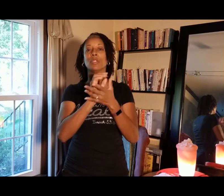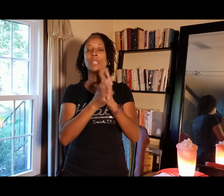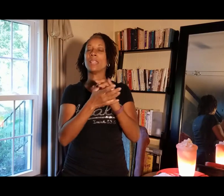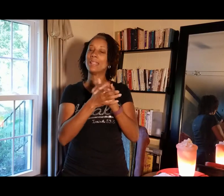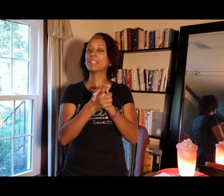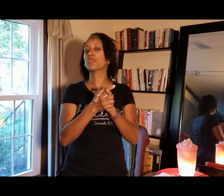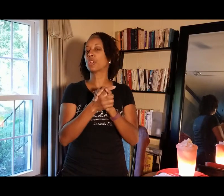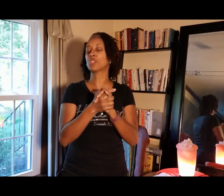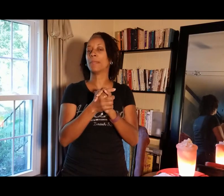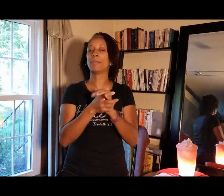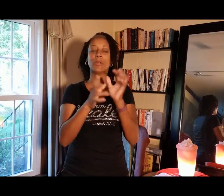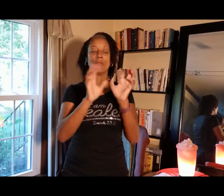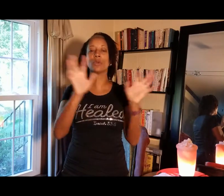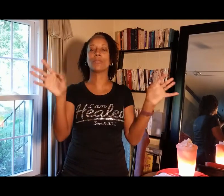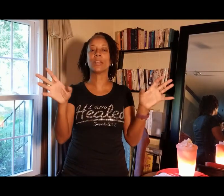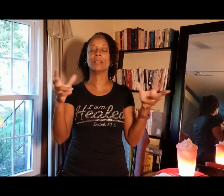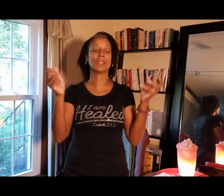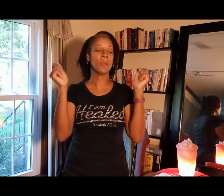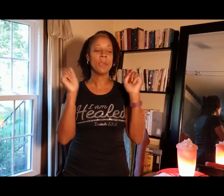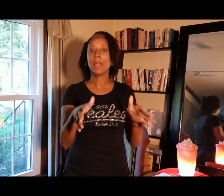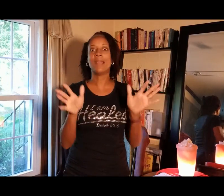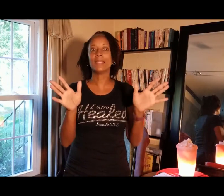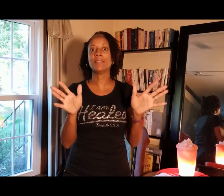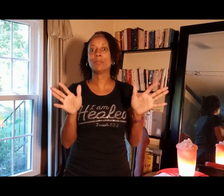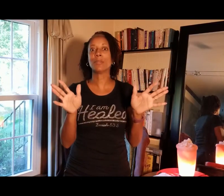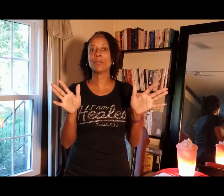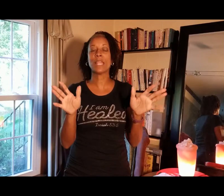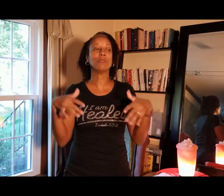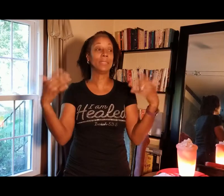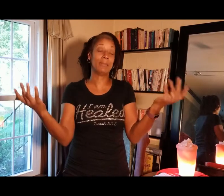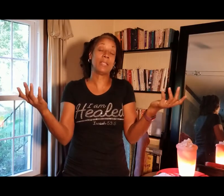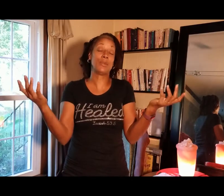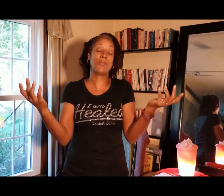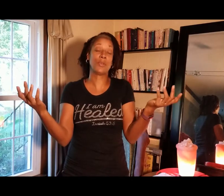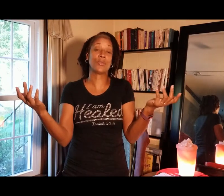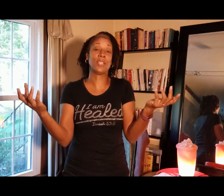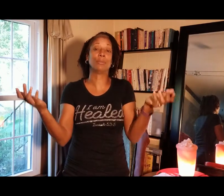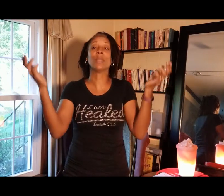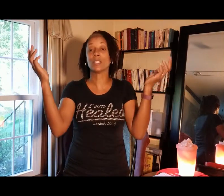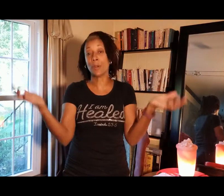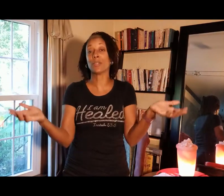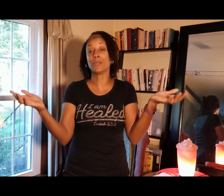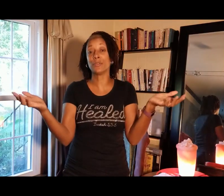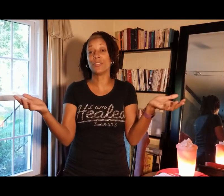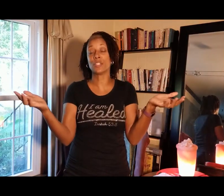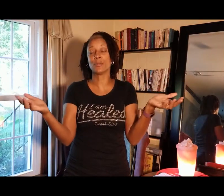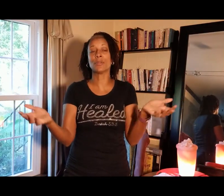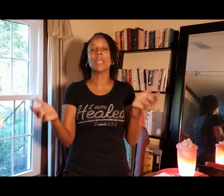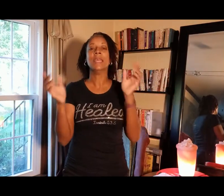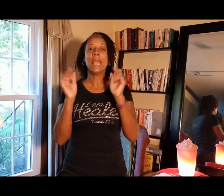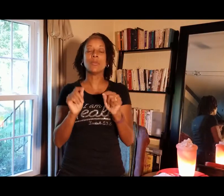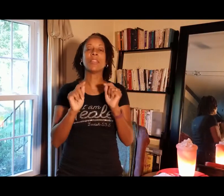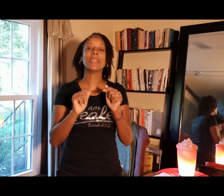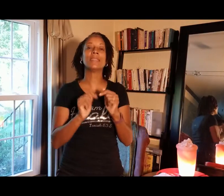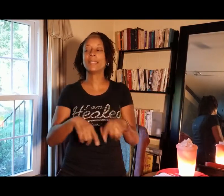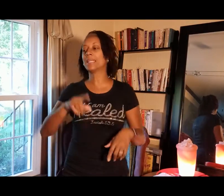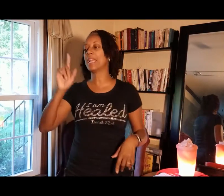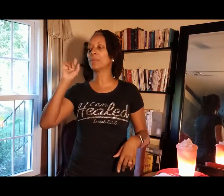real tight in construction paper in four different colors. I didn't even put those out, but I do have those available. That's part of the fruit and vegetables. And what the kids did, I had a